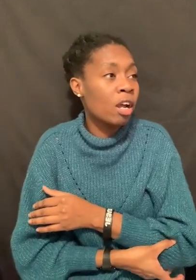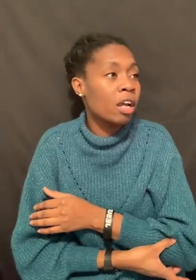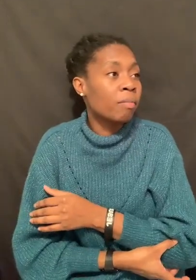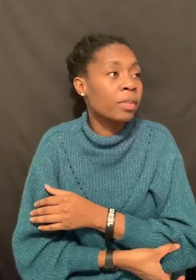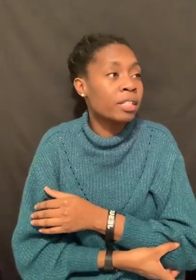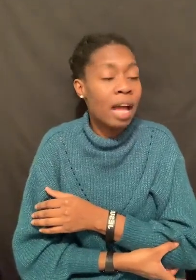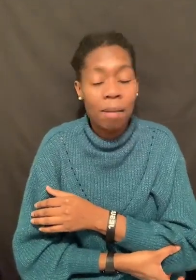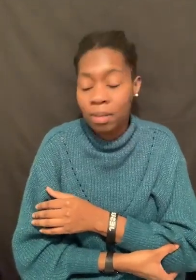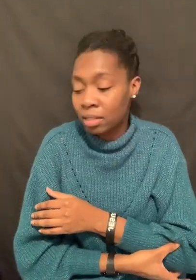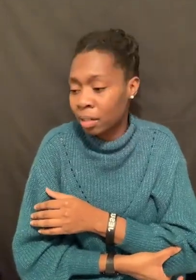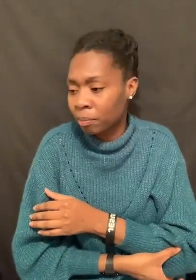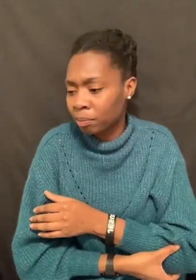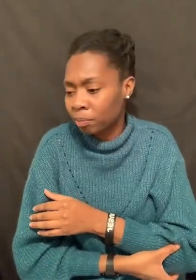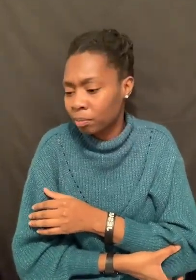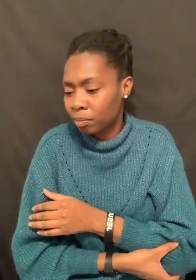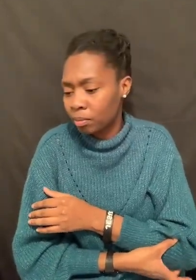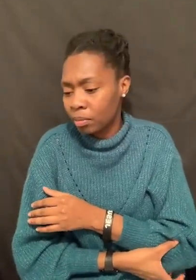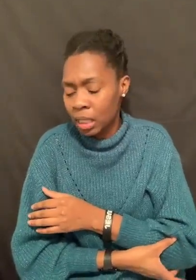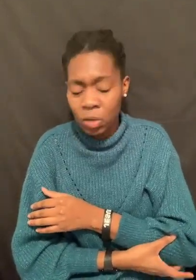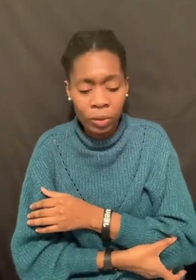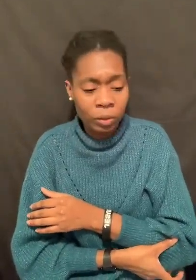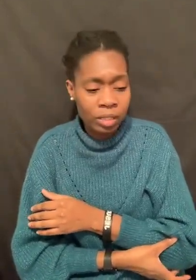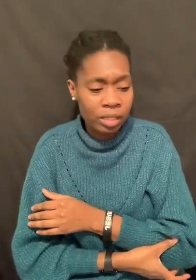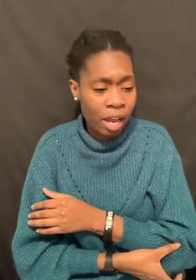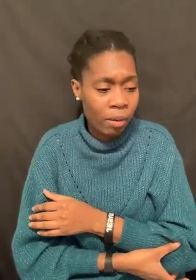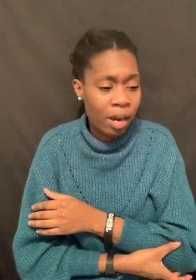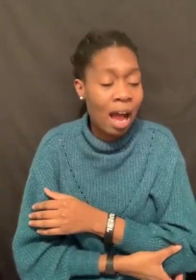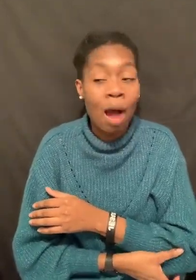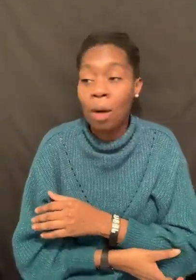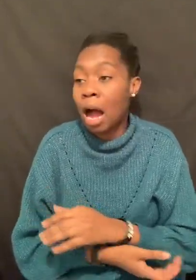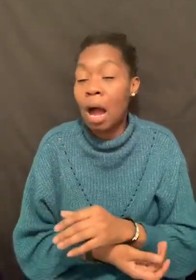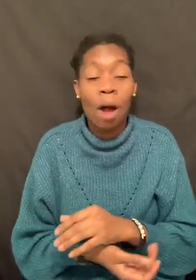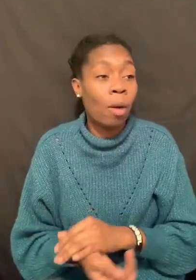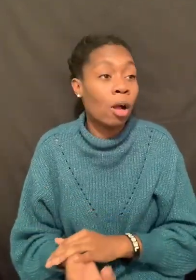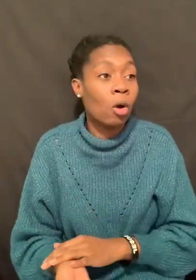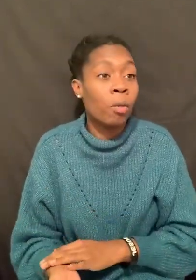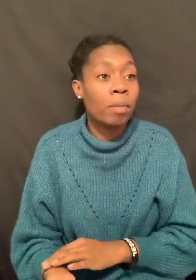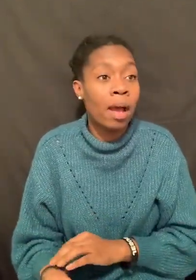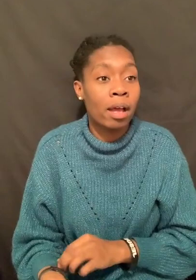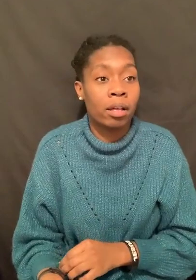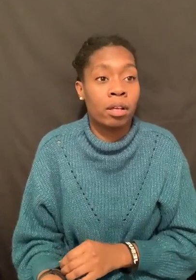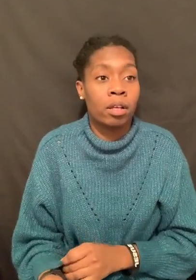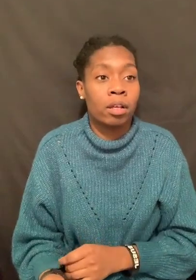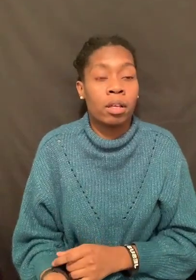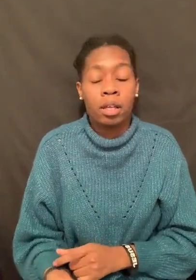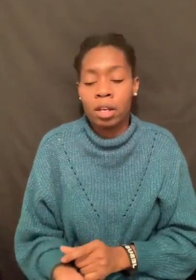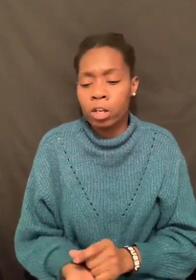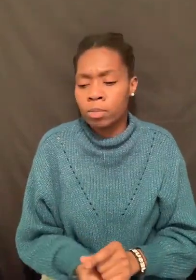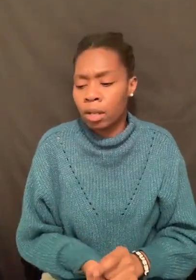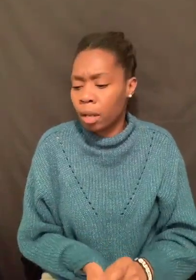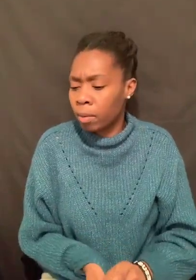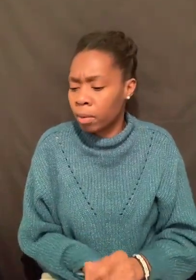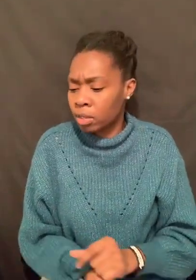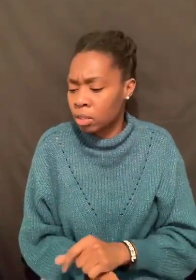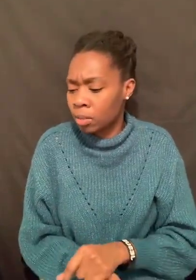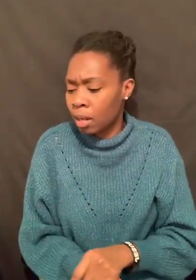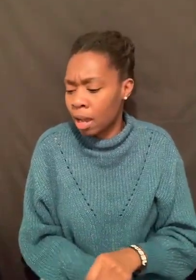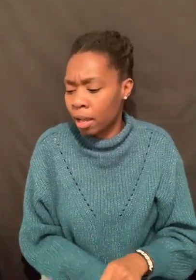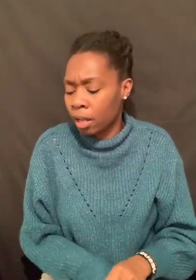this happened to him. He went through this era. Ow, ow, ow. I go way back. And I remember I to be a guy.